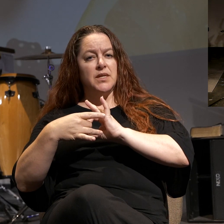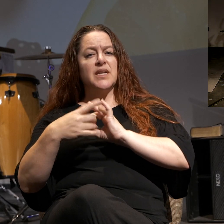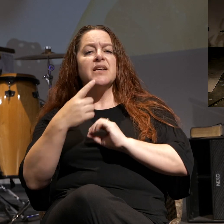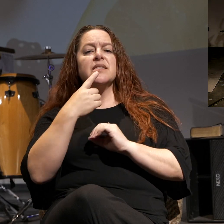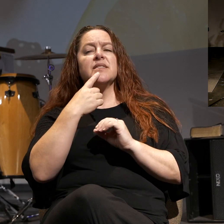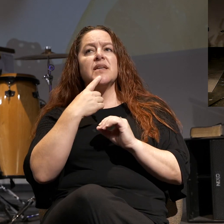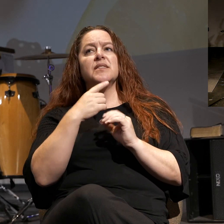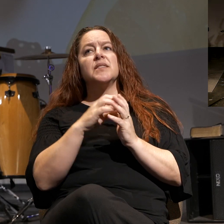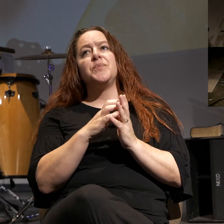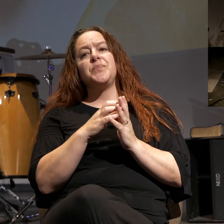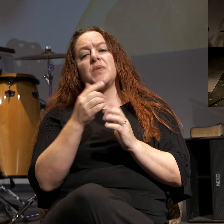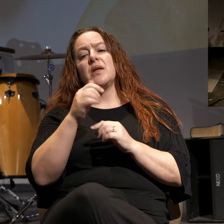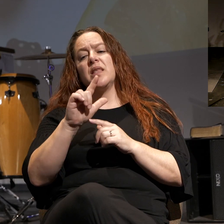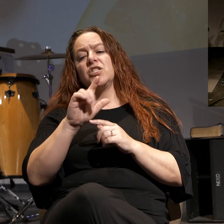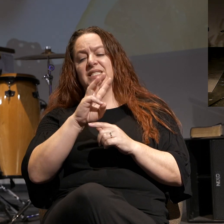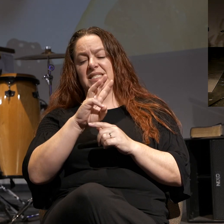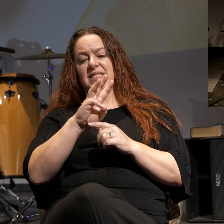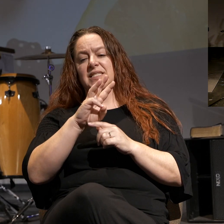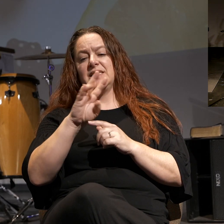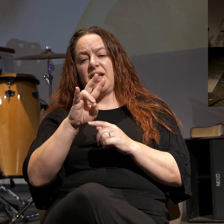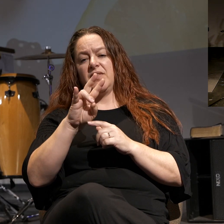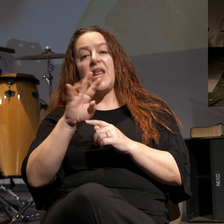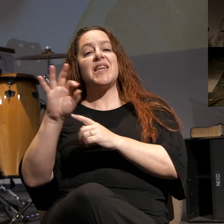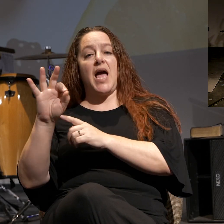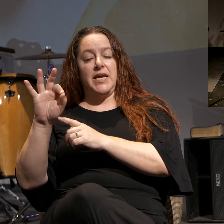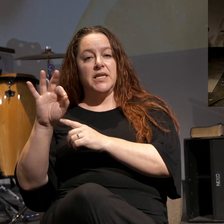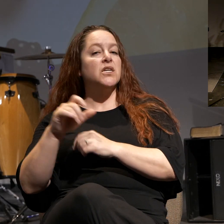says in Galatians 6, 7, and 9.